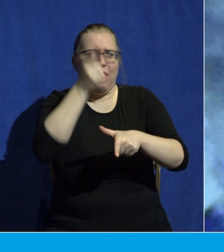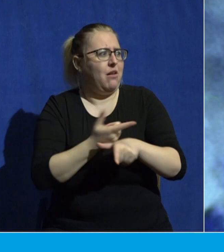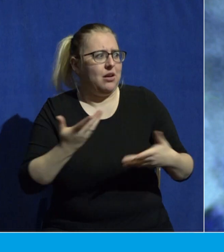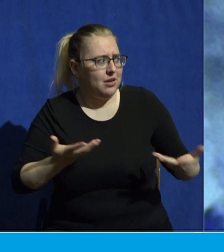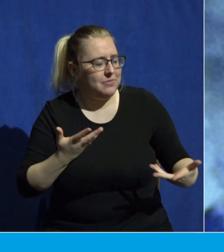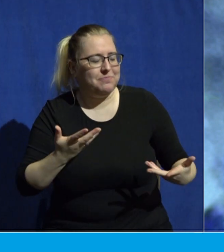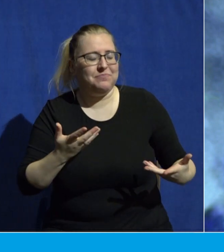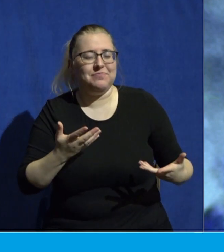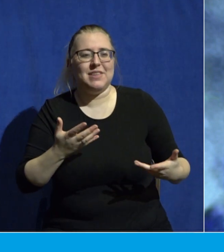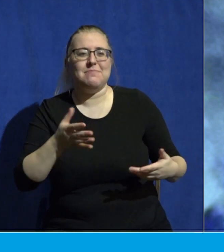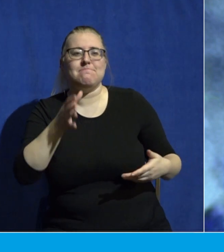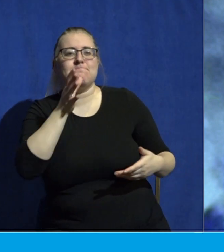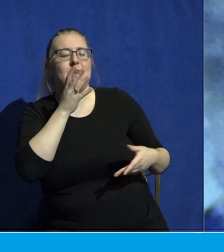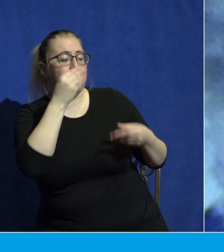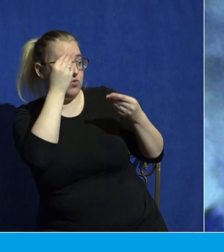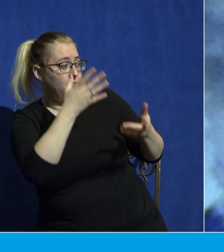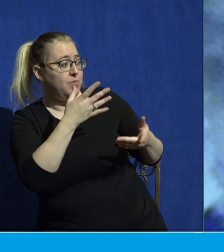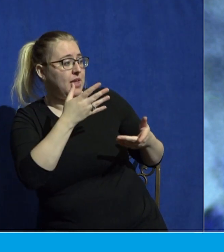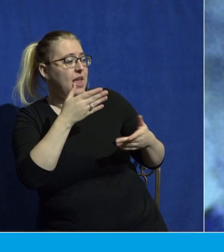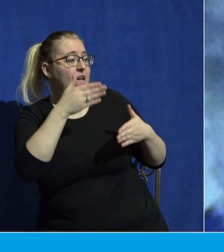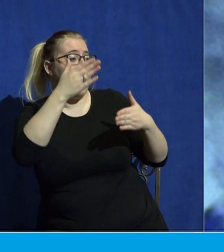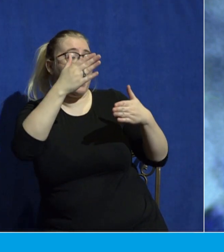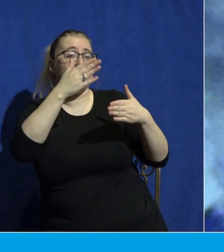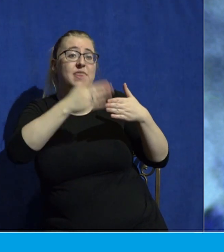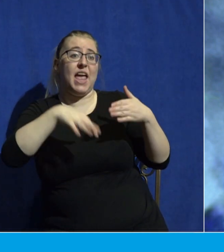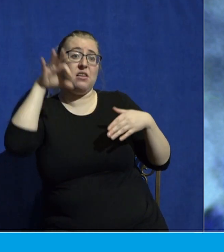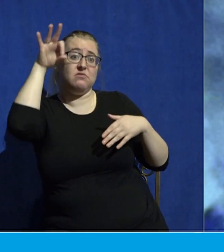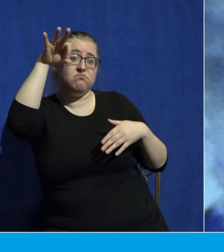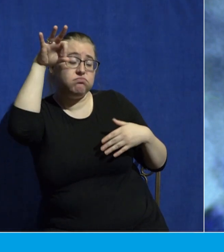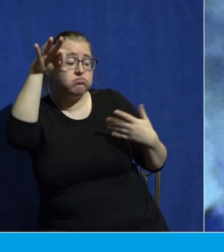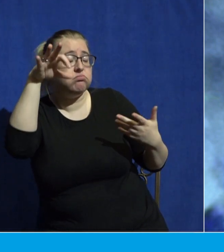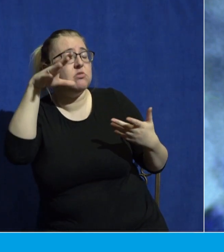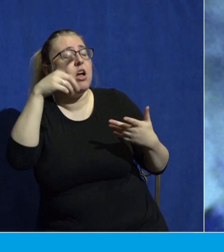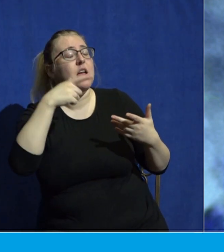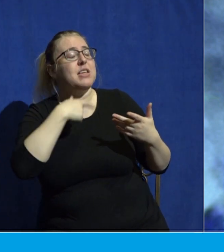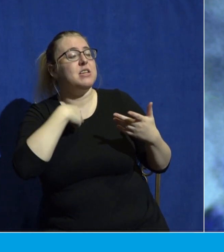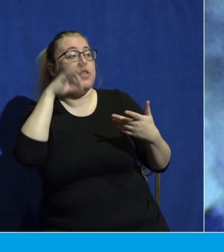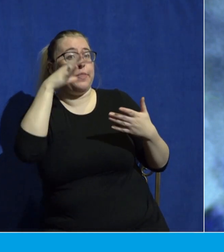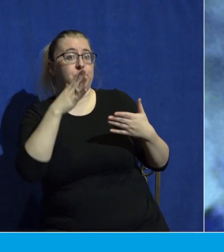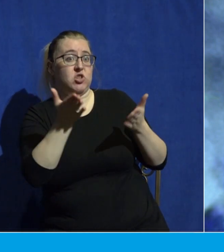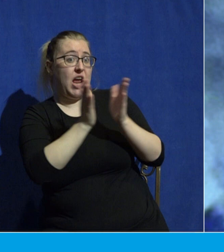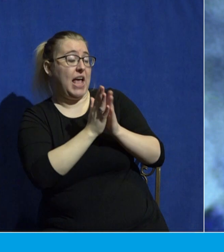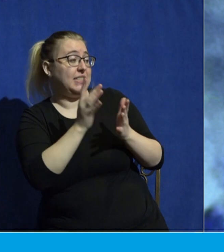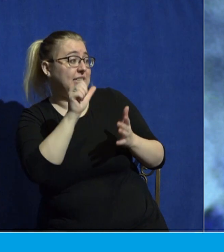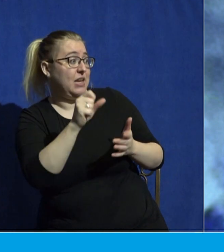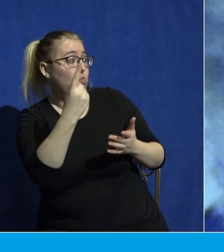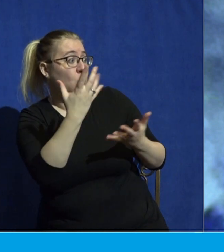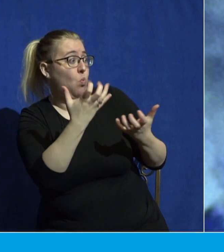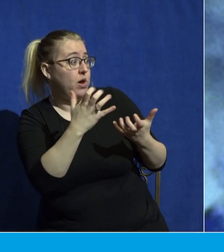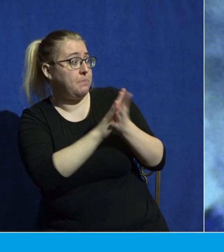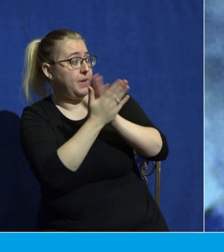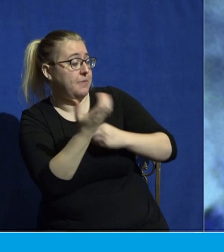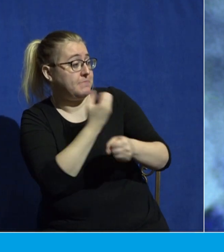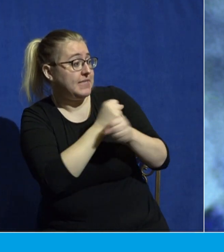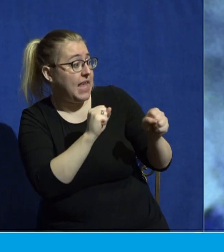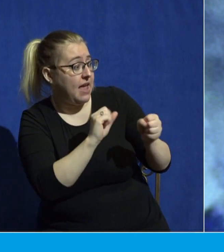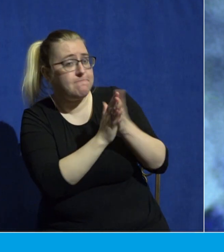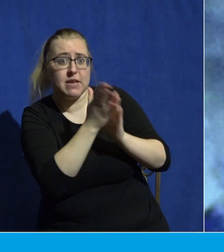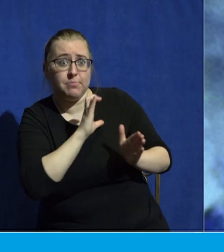when the preacher got to the end of his sermon, he asked if anyone wanted to be saved and become a Christian. And my brother raised his hand. And she shared that they